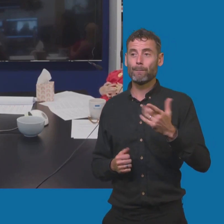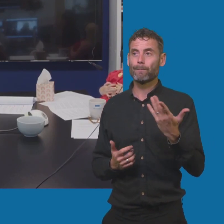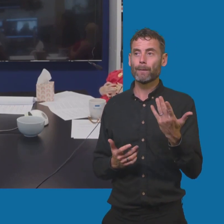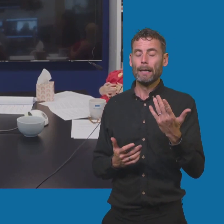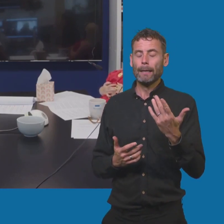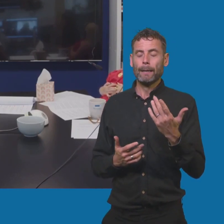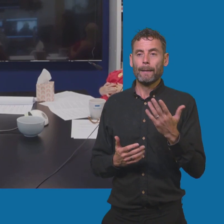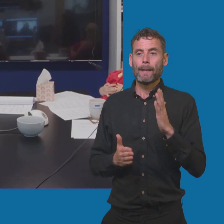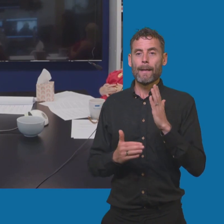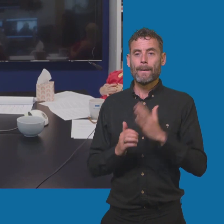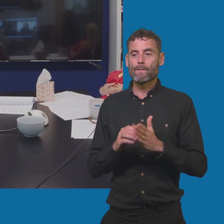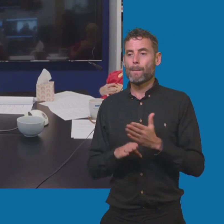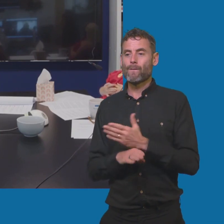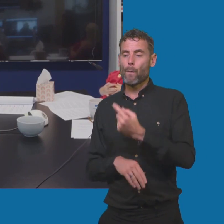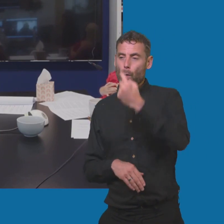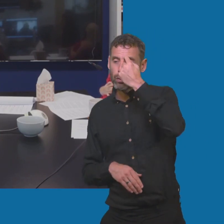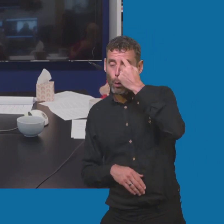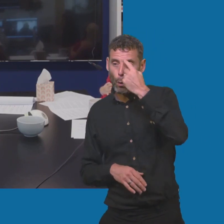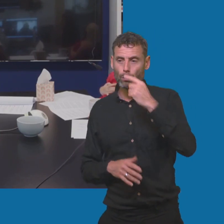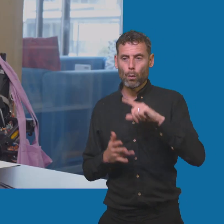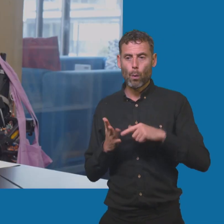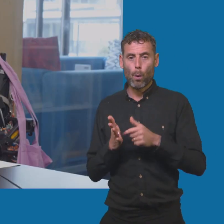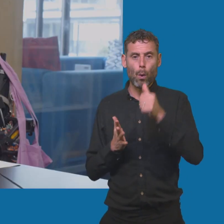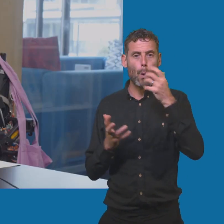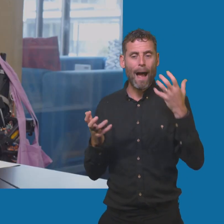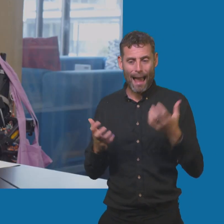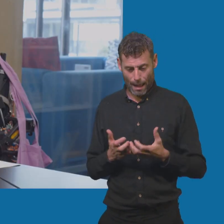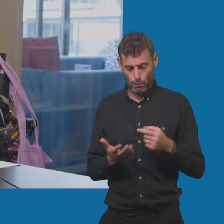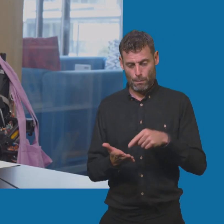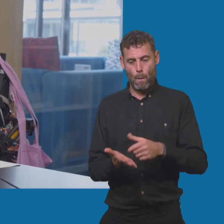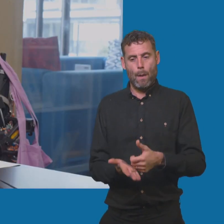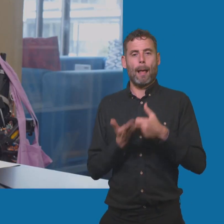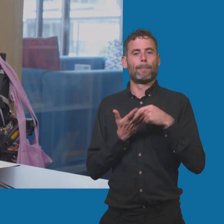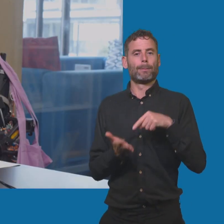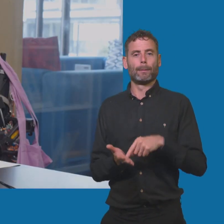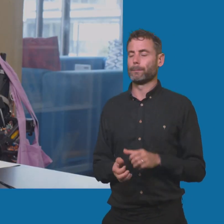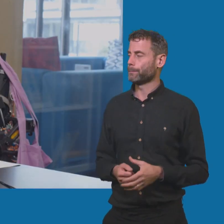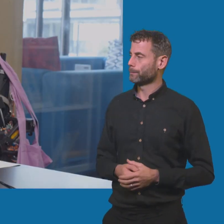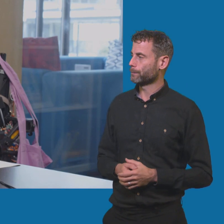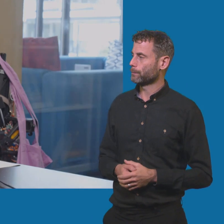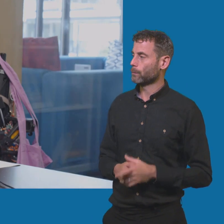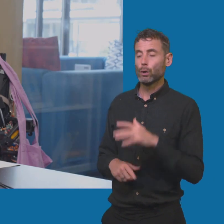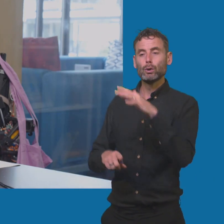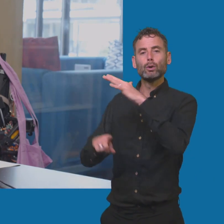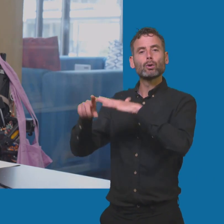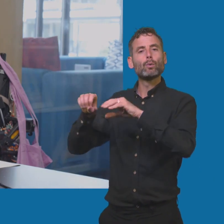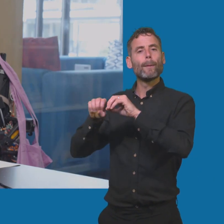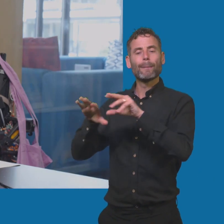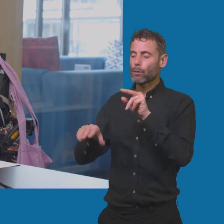like, had the tools to know about. Even social media though, like what I always say is, know, social media is free,